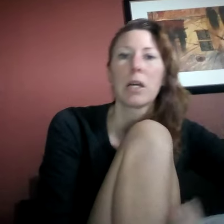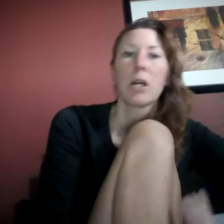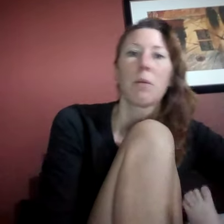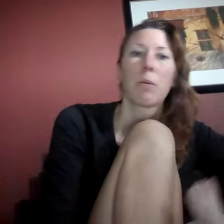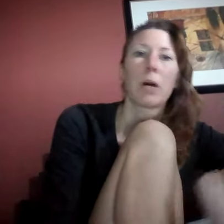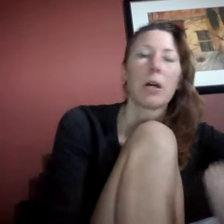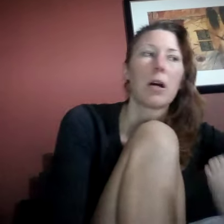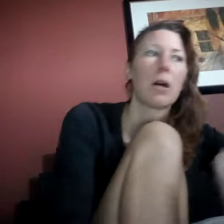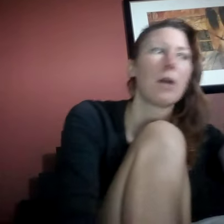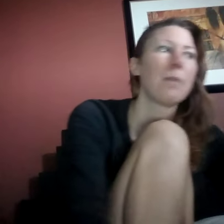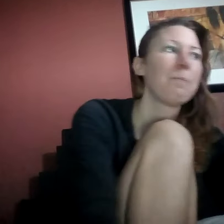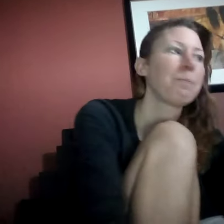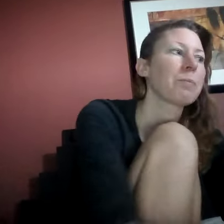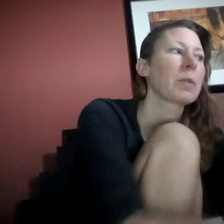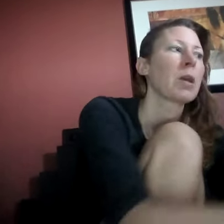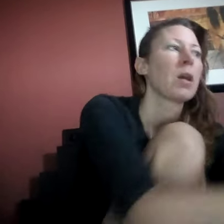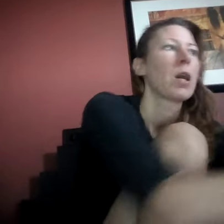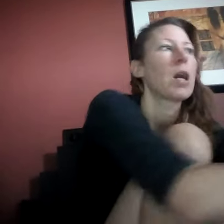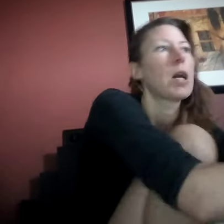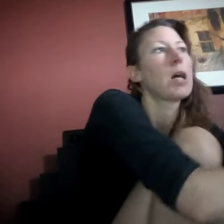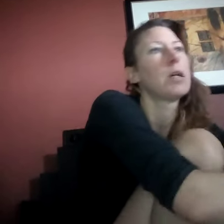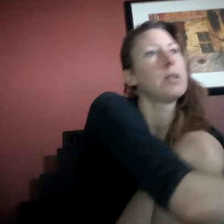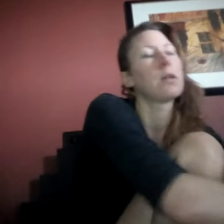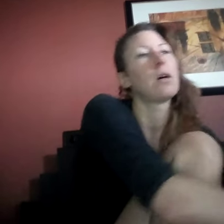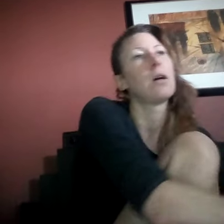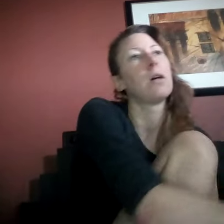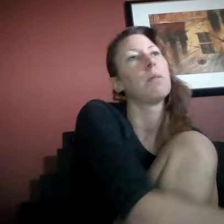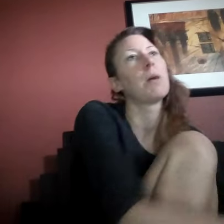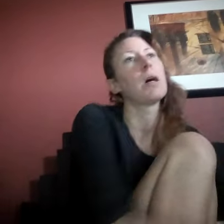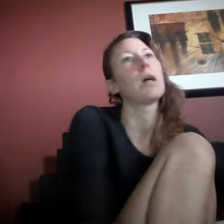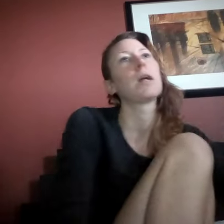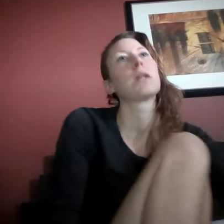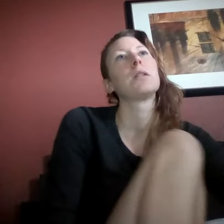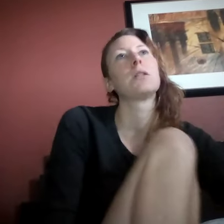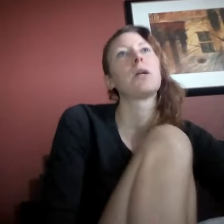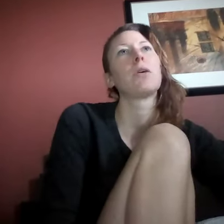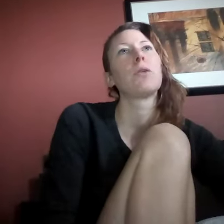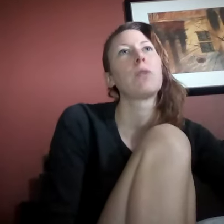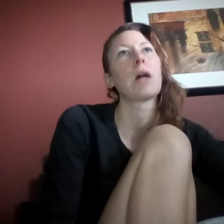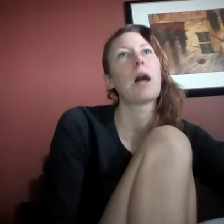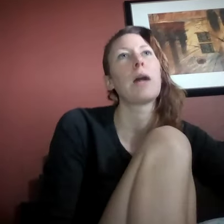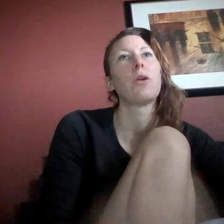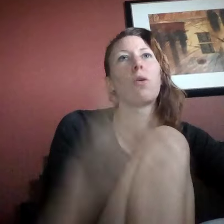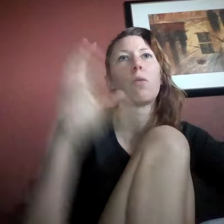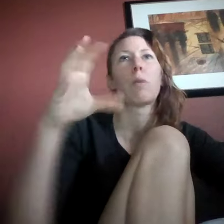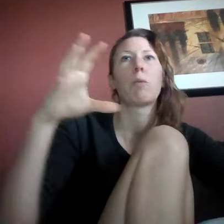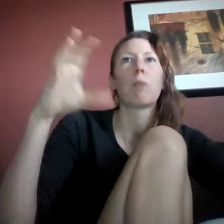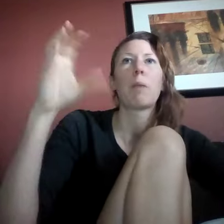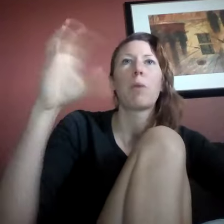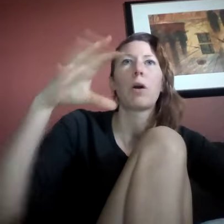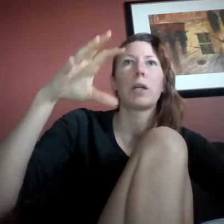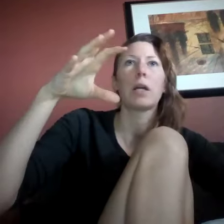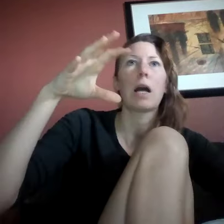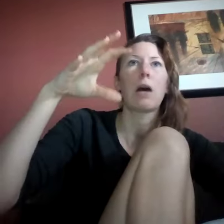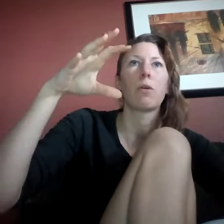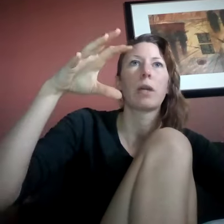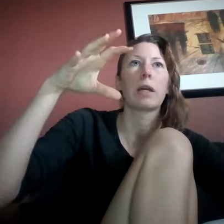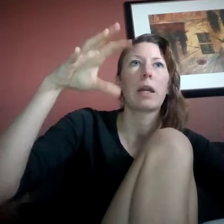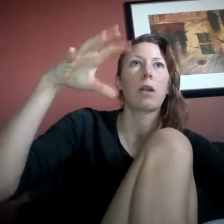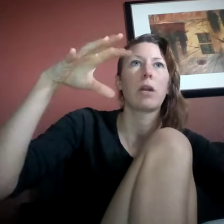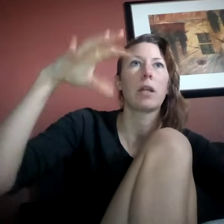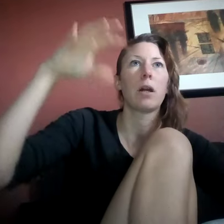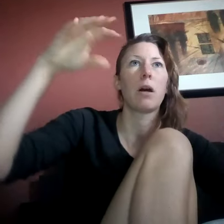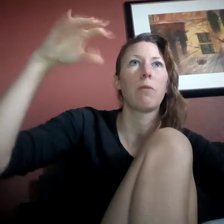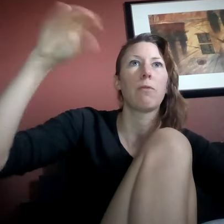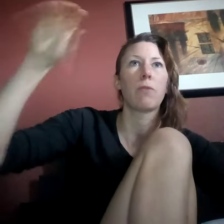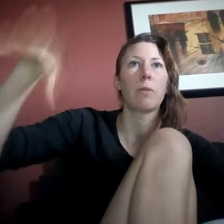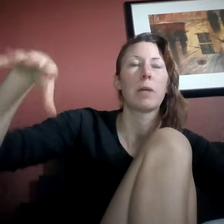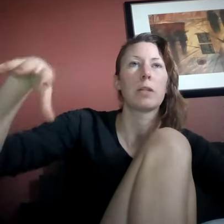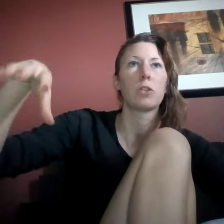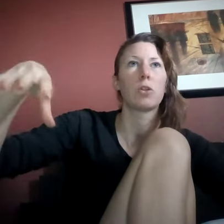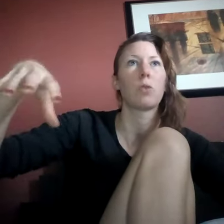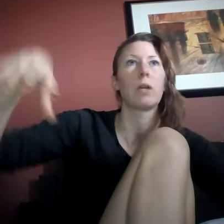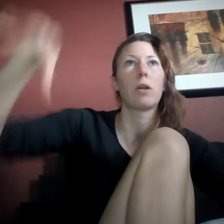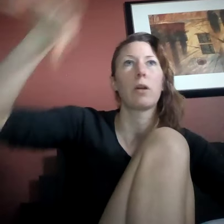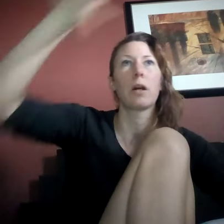but, um, and, um, I can tell you that I don't remember my body, how they carried it up from that stone area